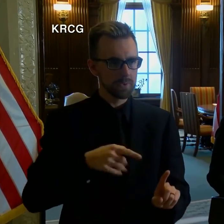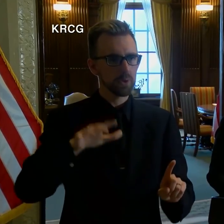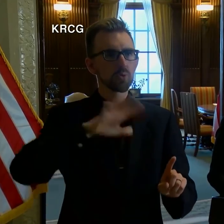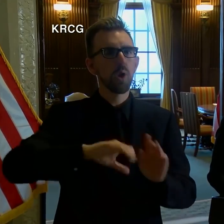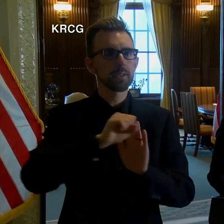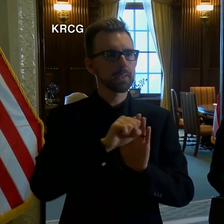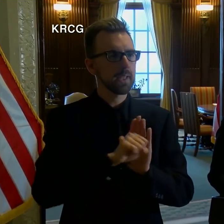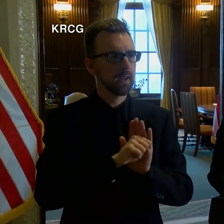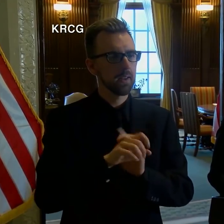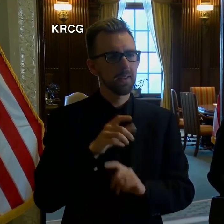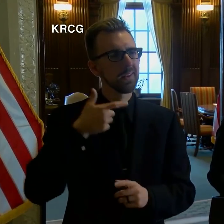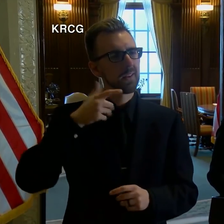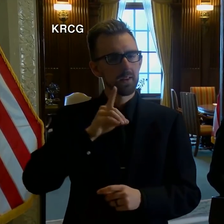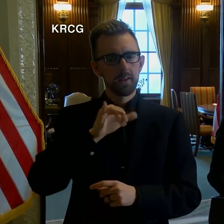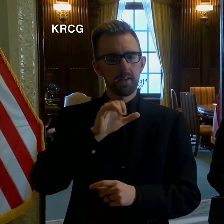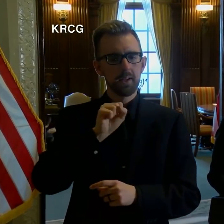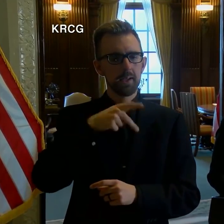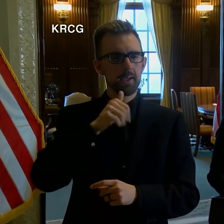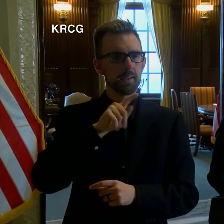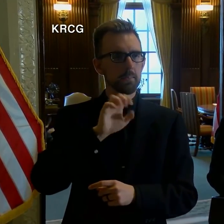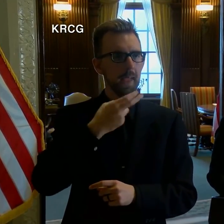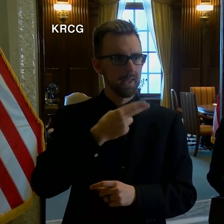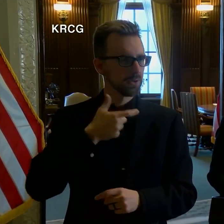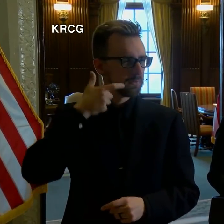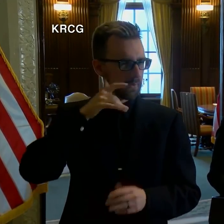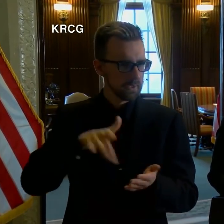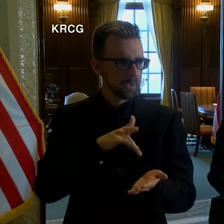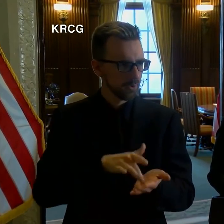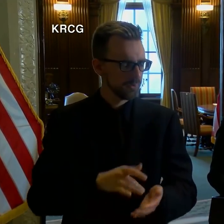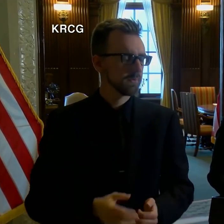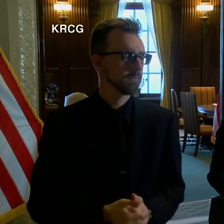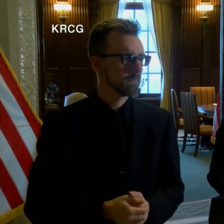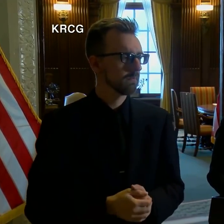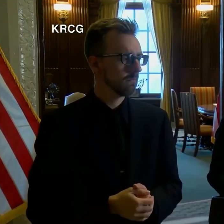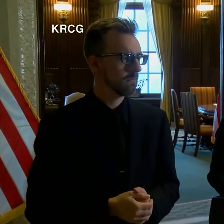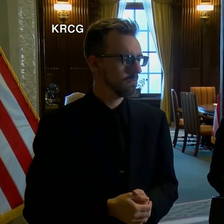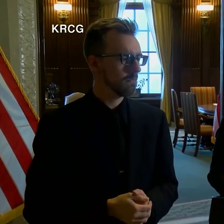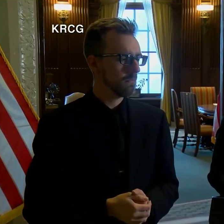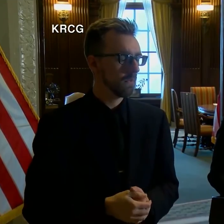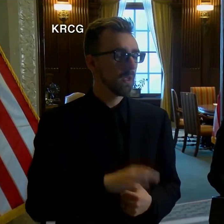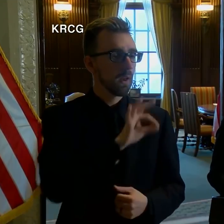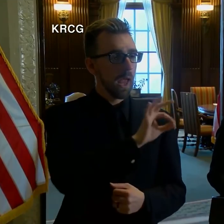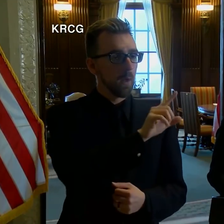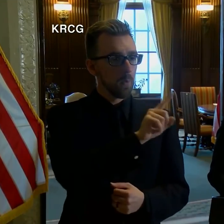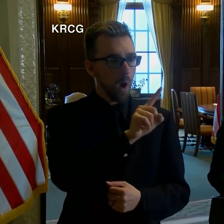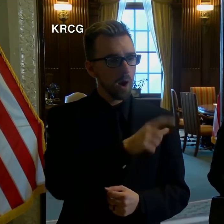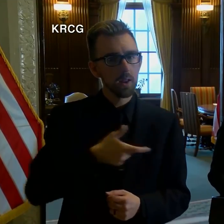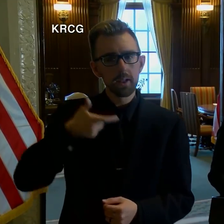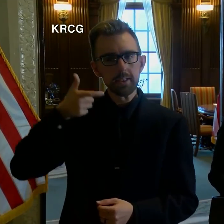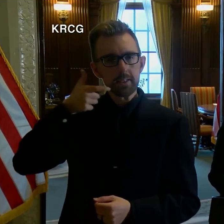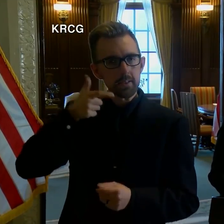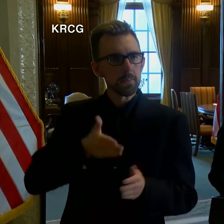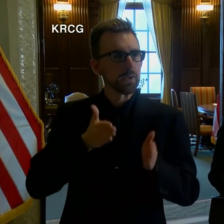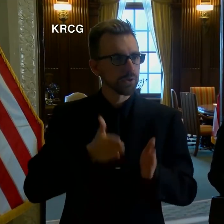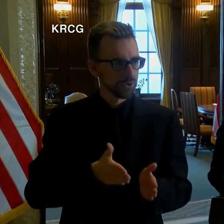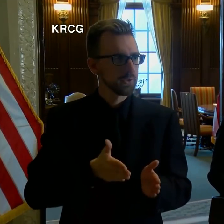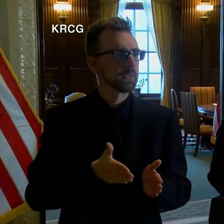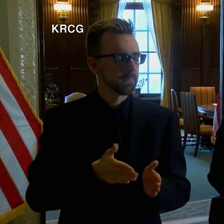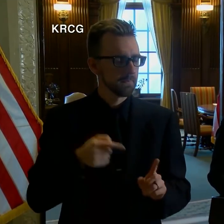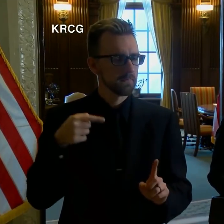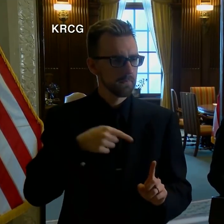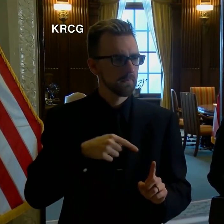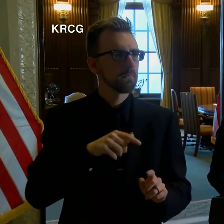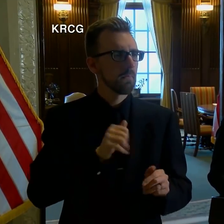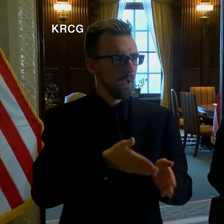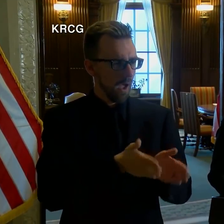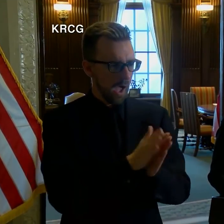dispatch centers. It is acceptable for 911 and dispatchers to